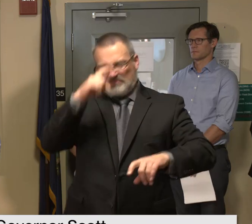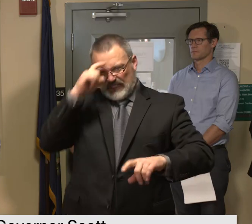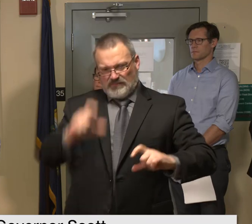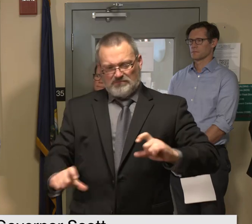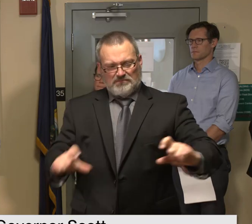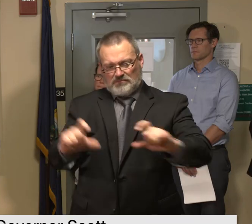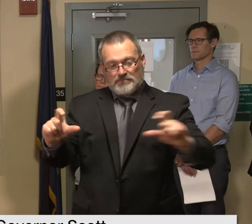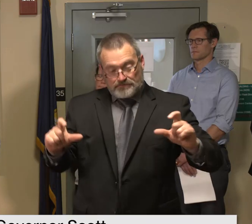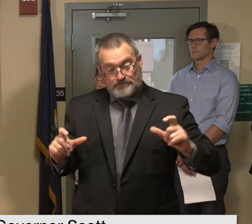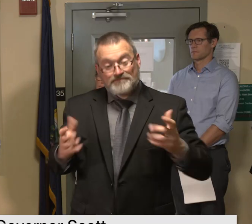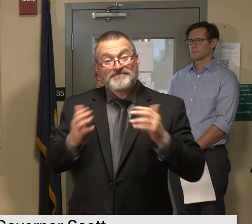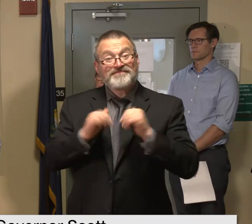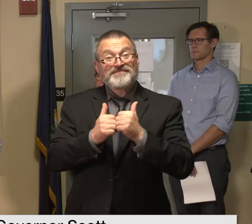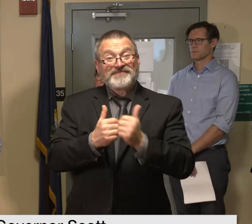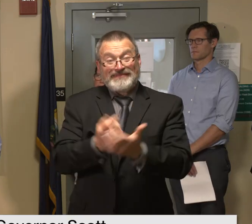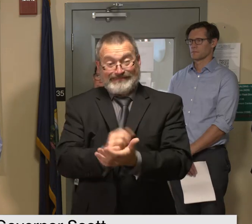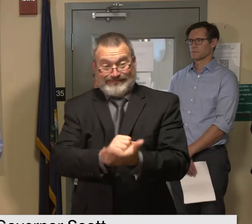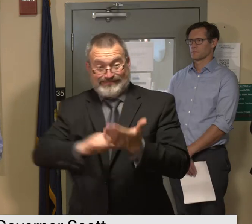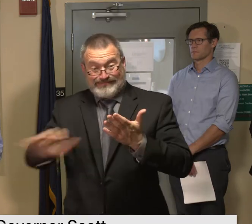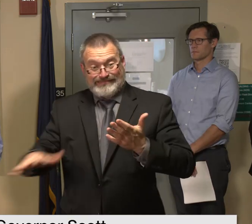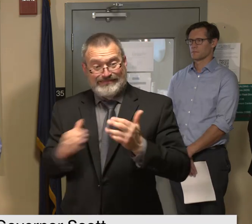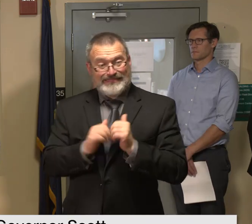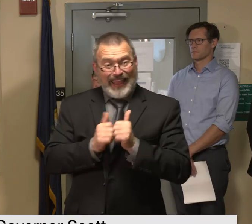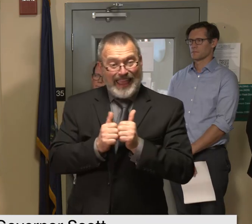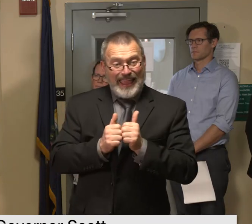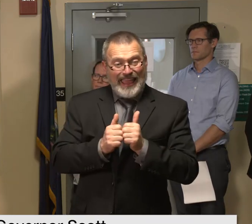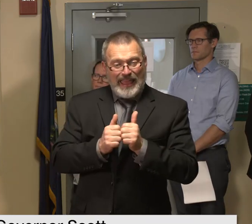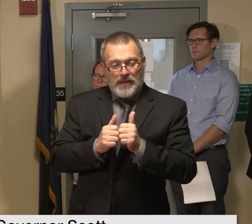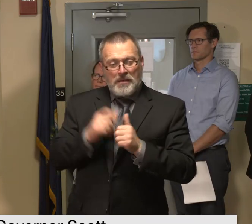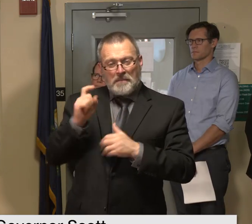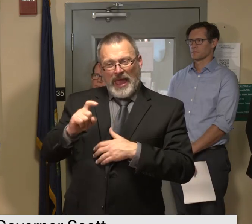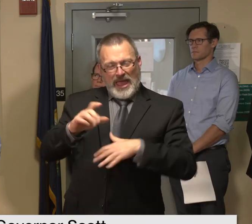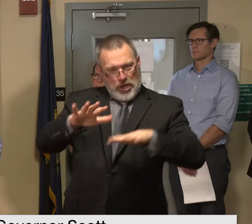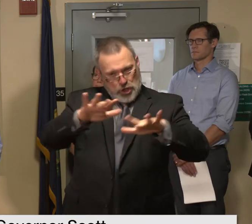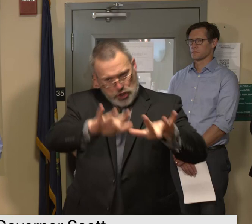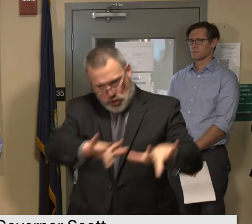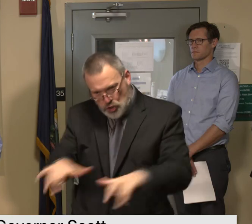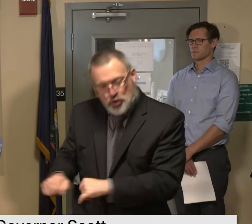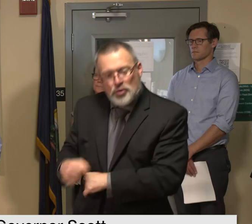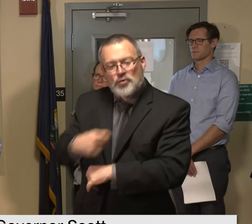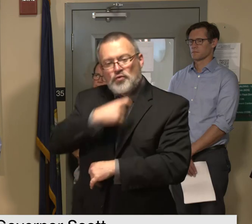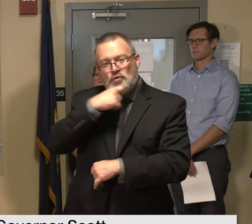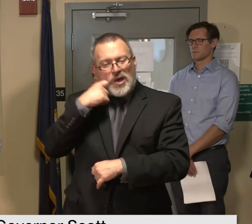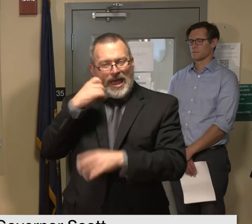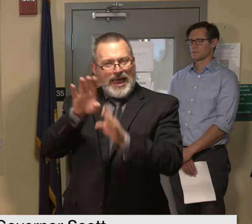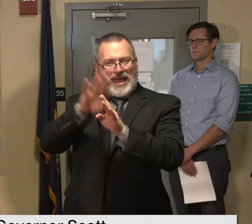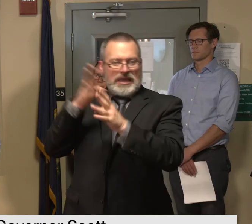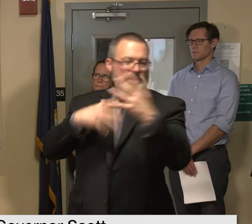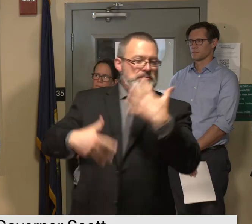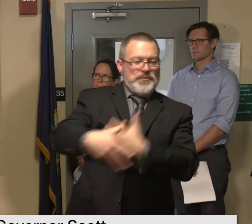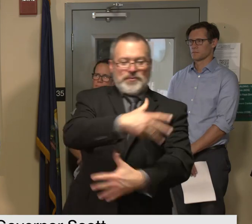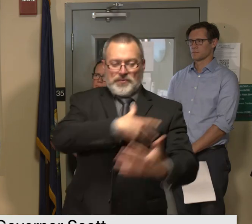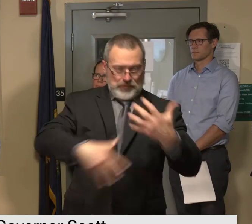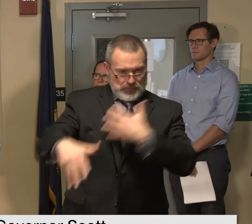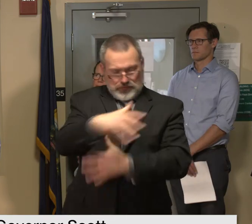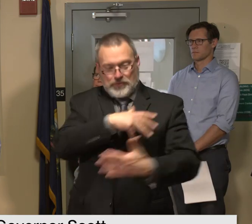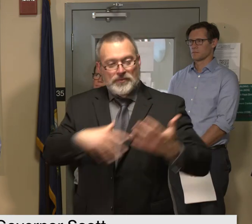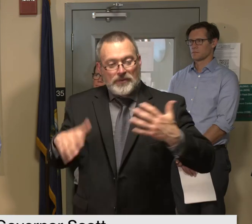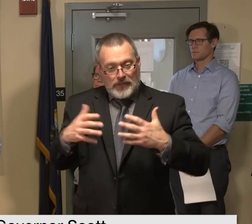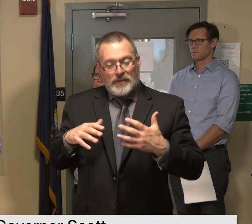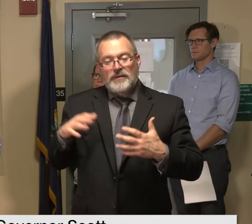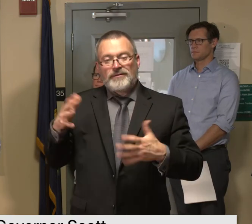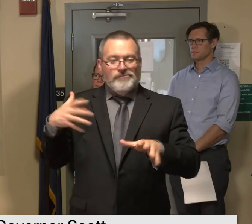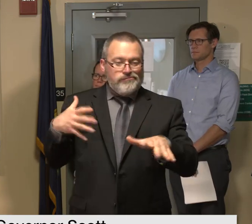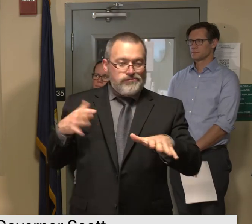moldy items and dry out your home by opening doors and windows you can use fan and